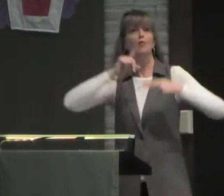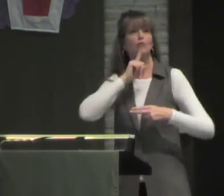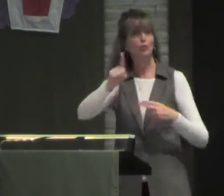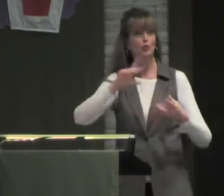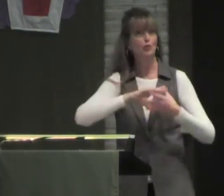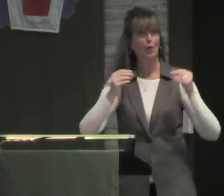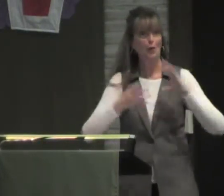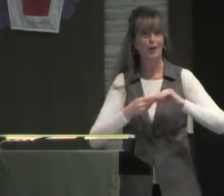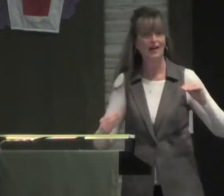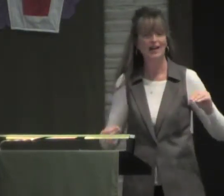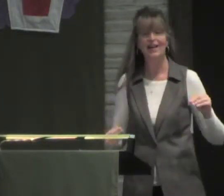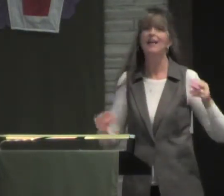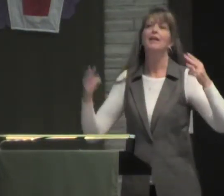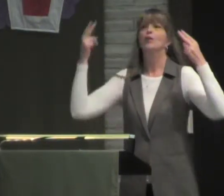Oh, it's good. It's pretty humorous.